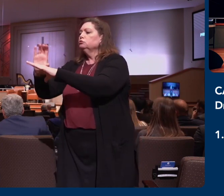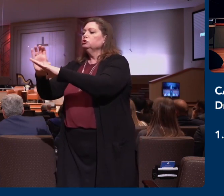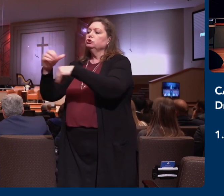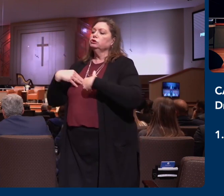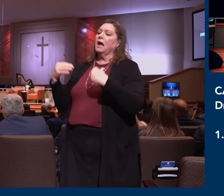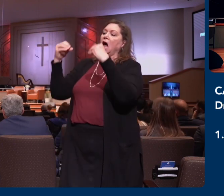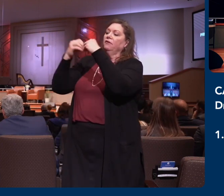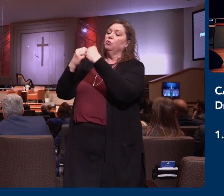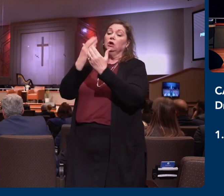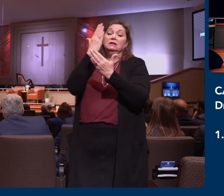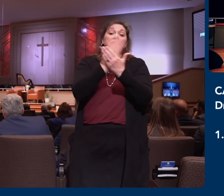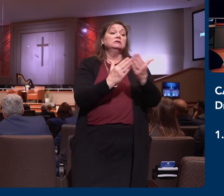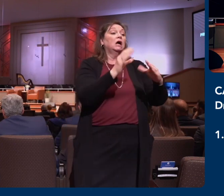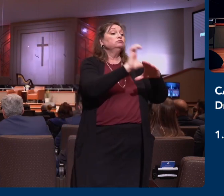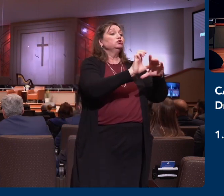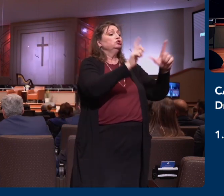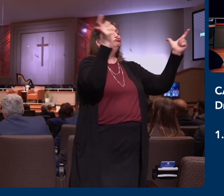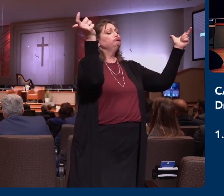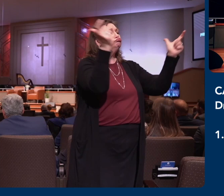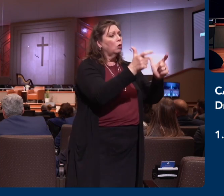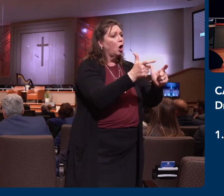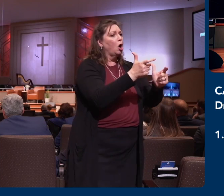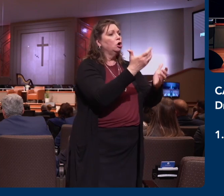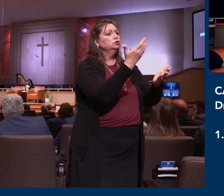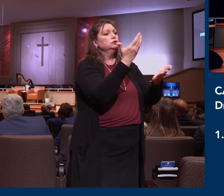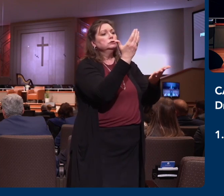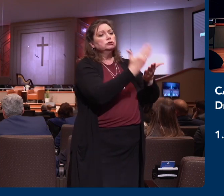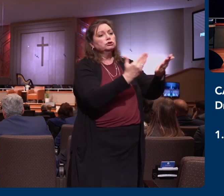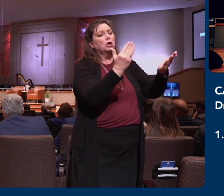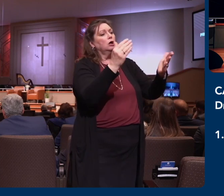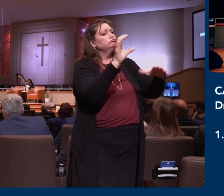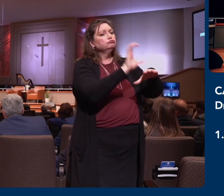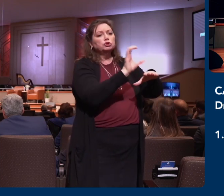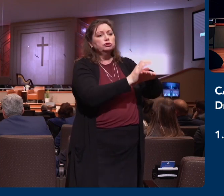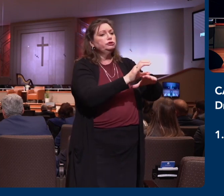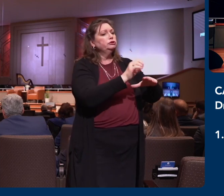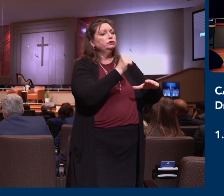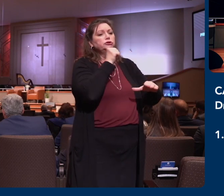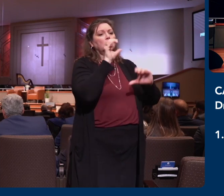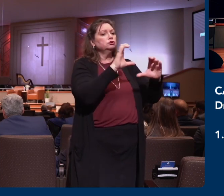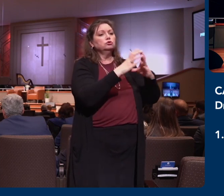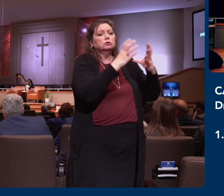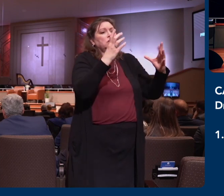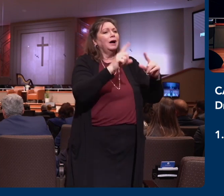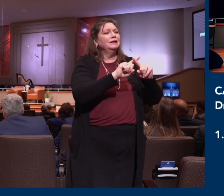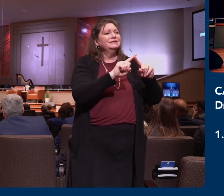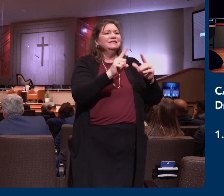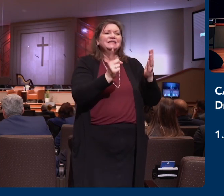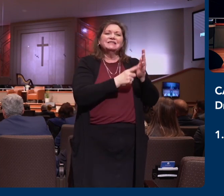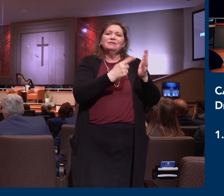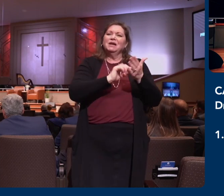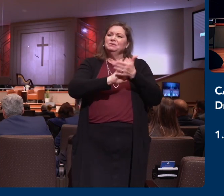we can get discouraged. And we start questioning why, why isn't this? And it's easy to blame the people